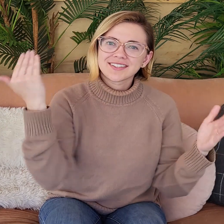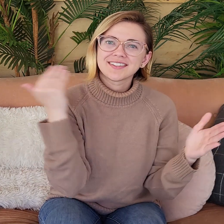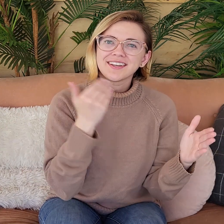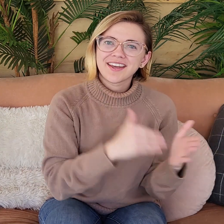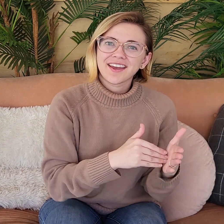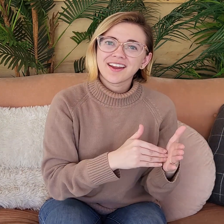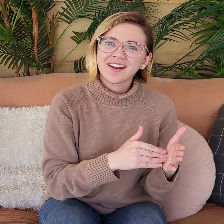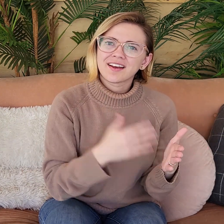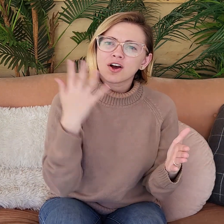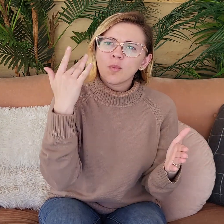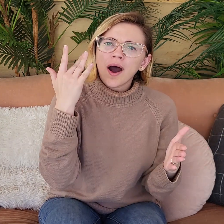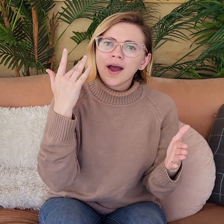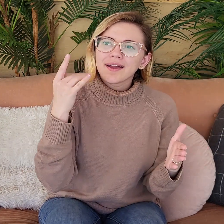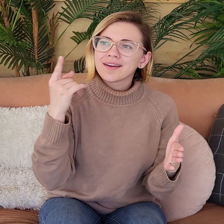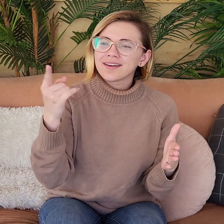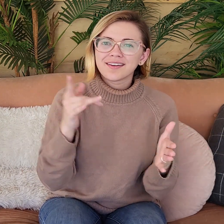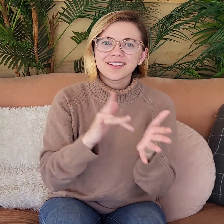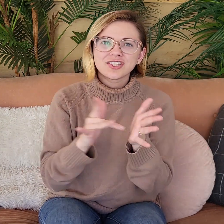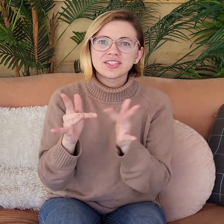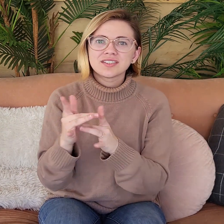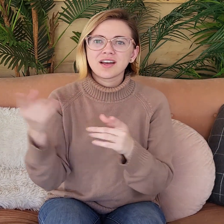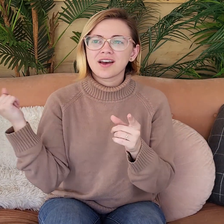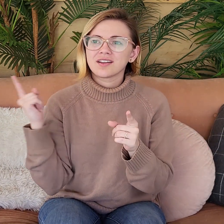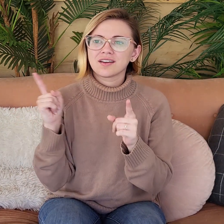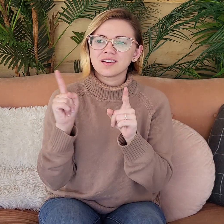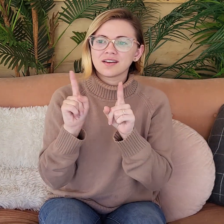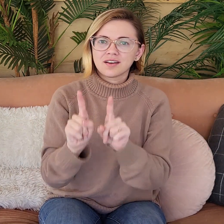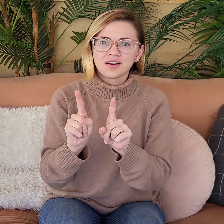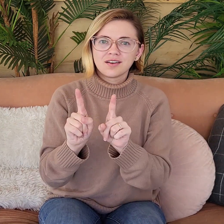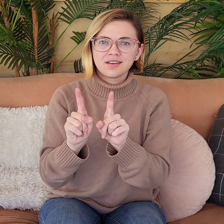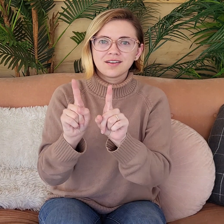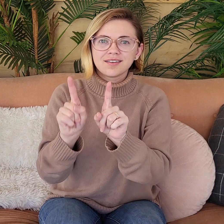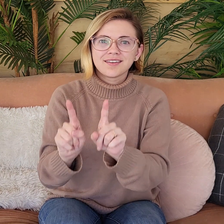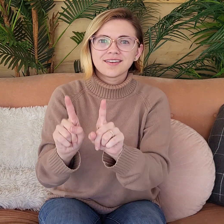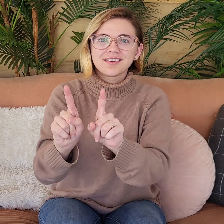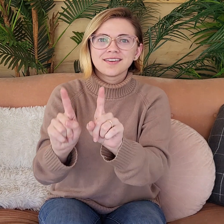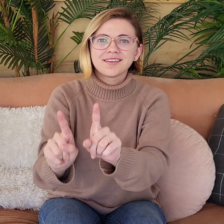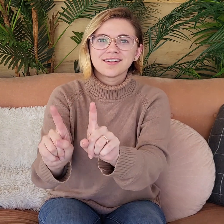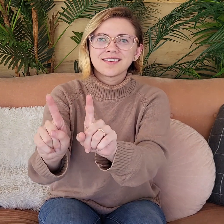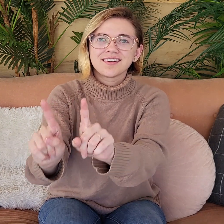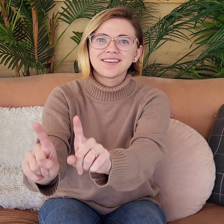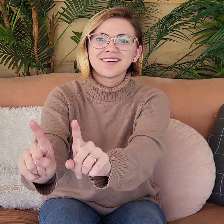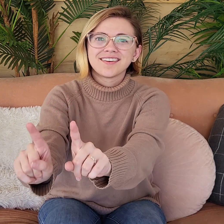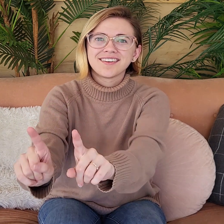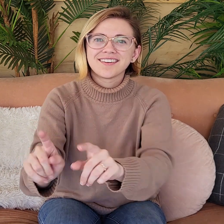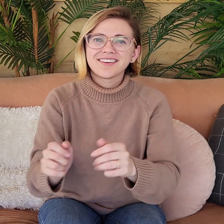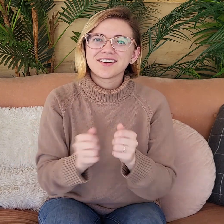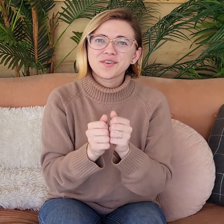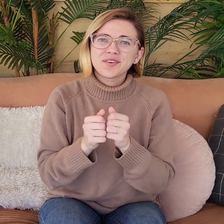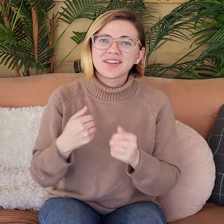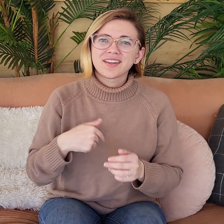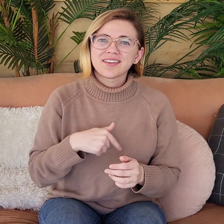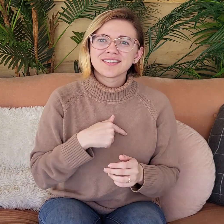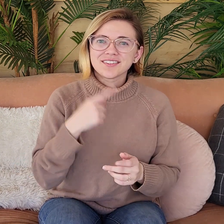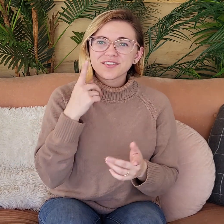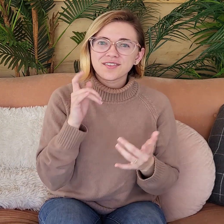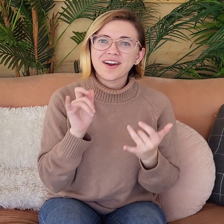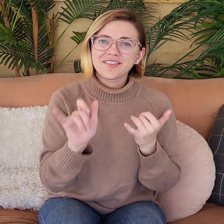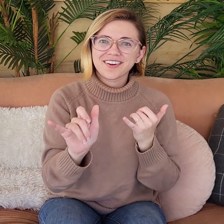have to walk alone in darkness again. because Jesus, he will come right next to us and walk